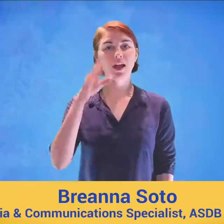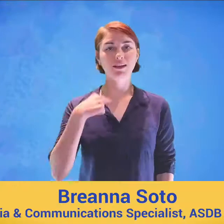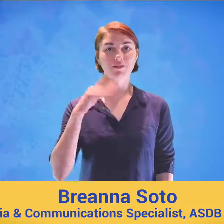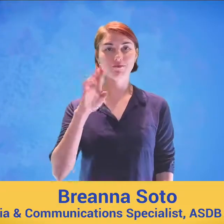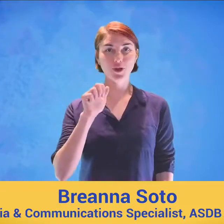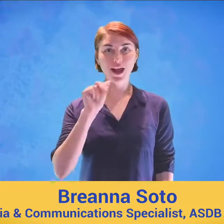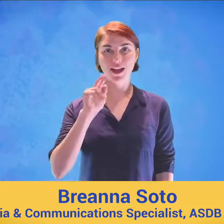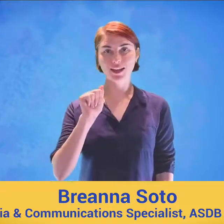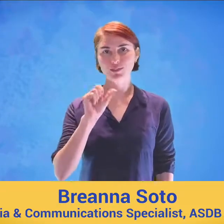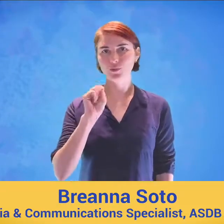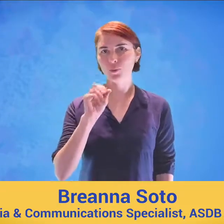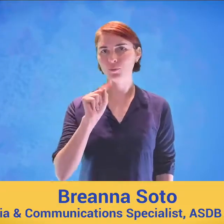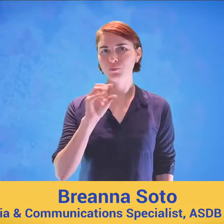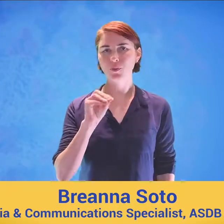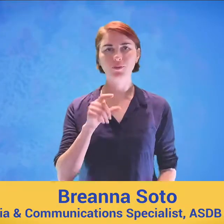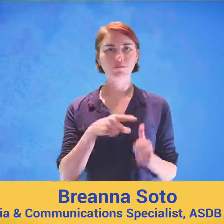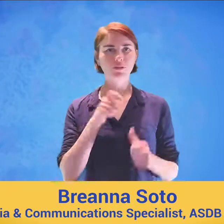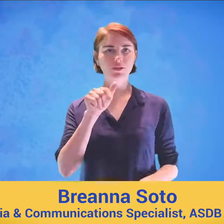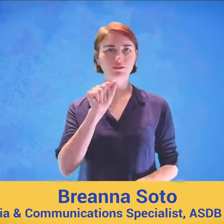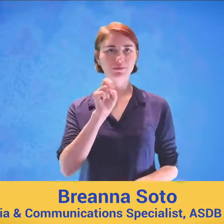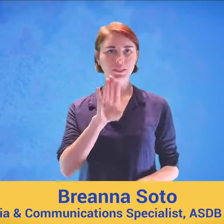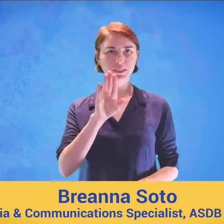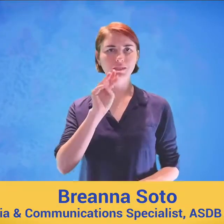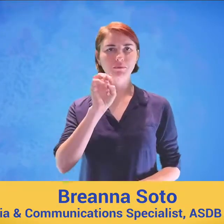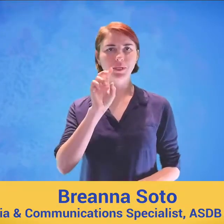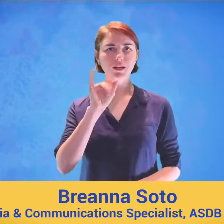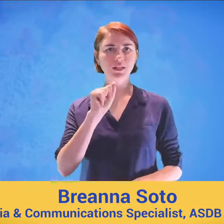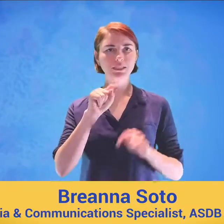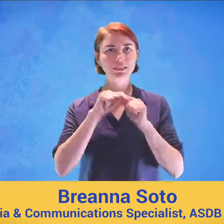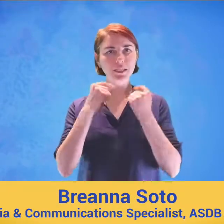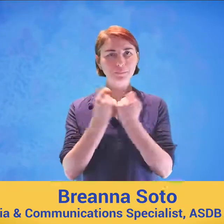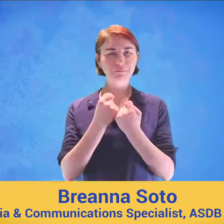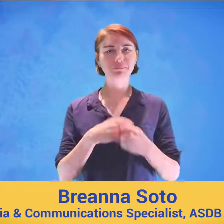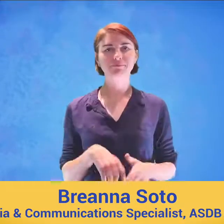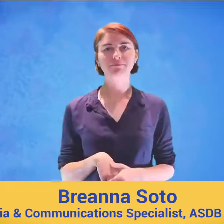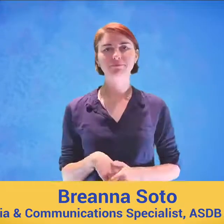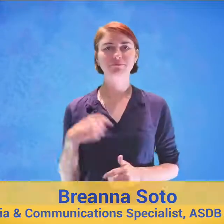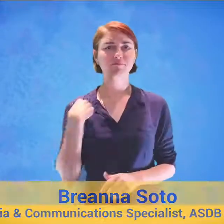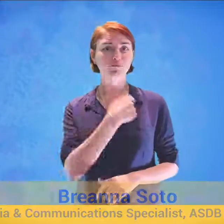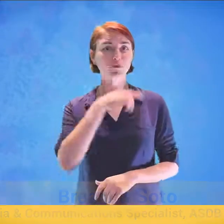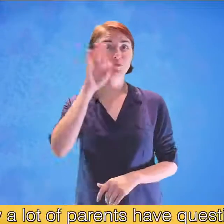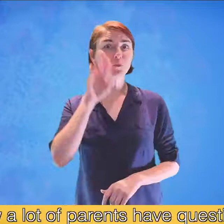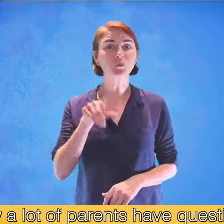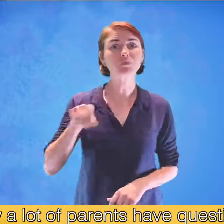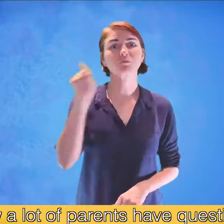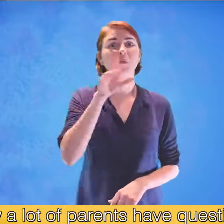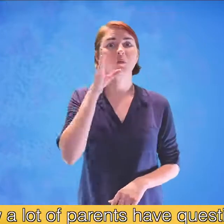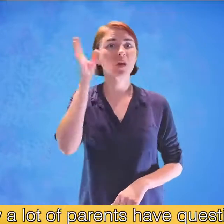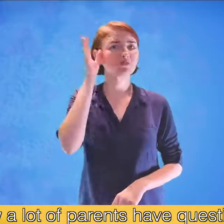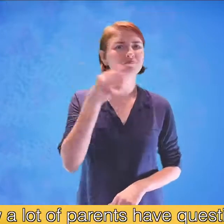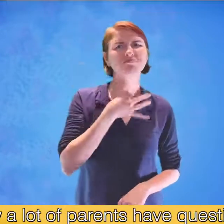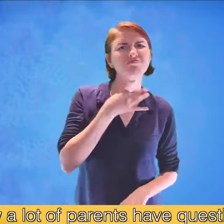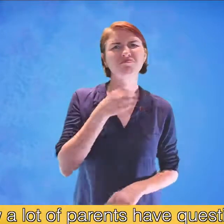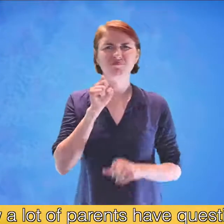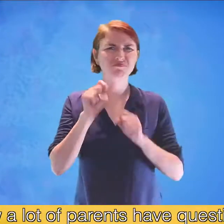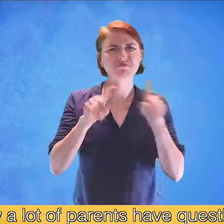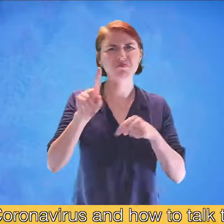Hello, I'm Brianna Soto from ASDB Media Team. We know a lot of parents have questions about the coronavirus